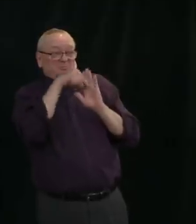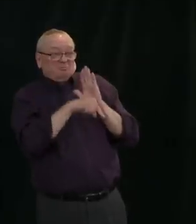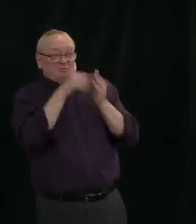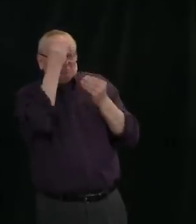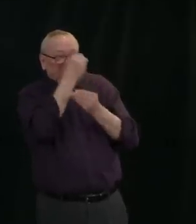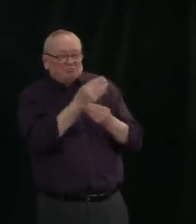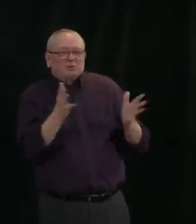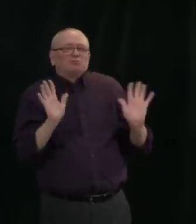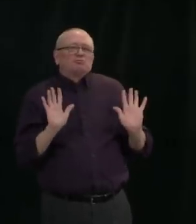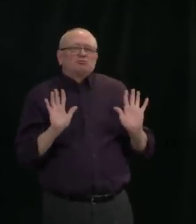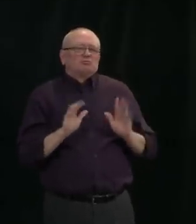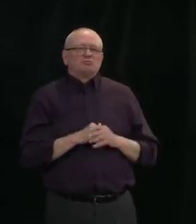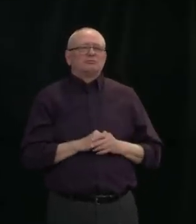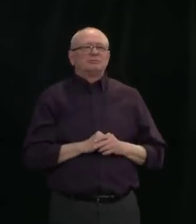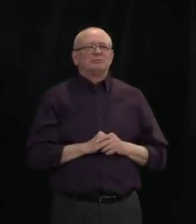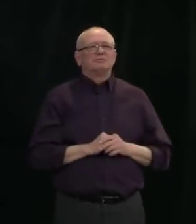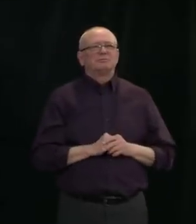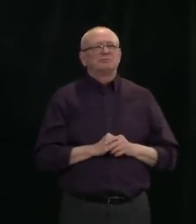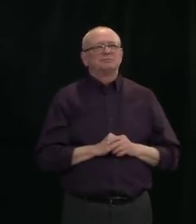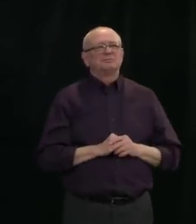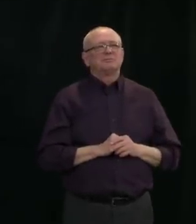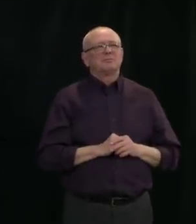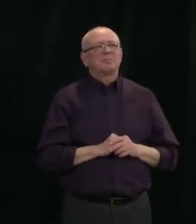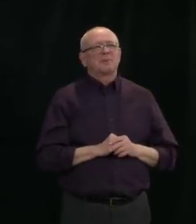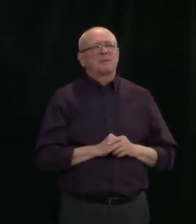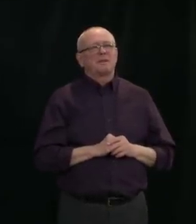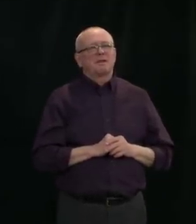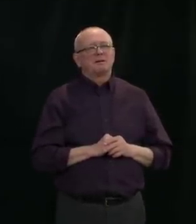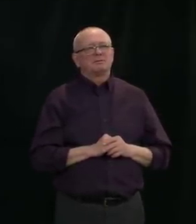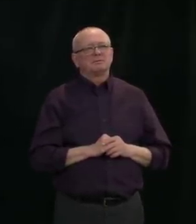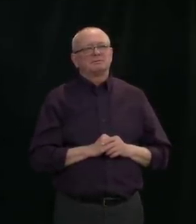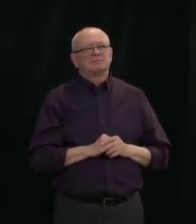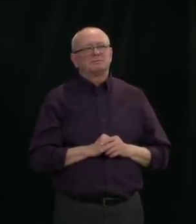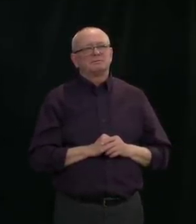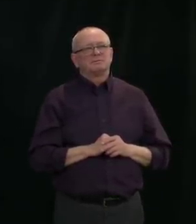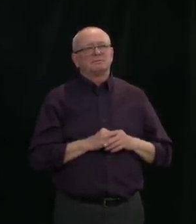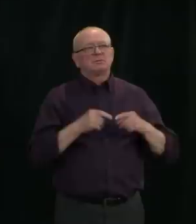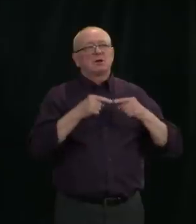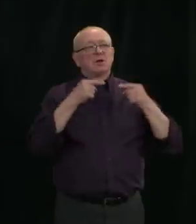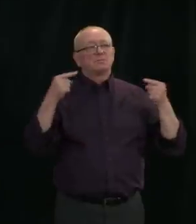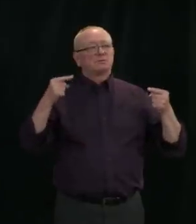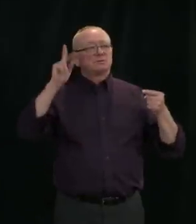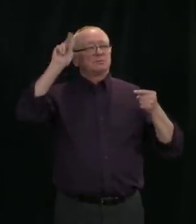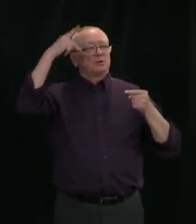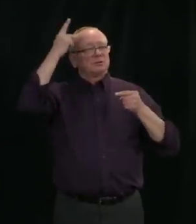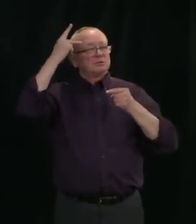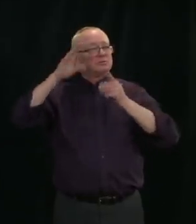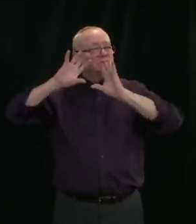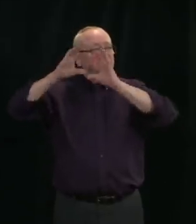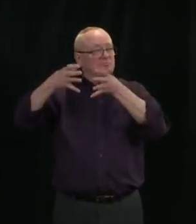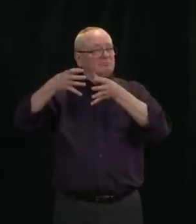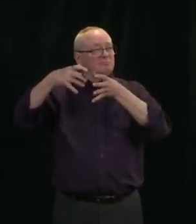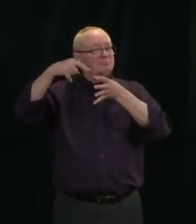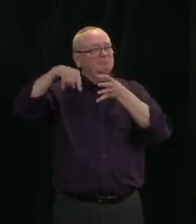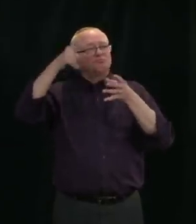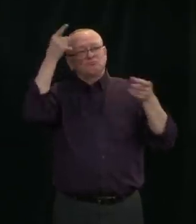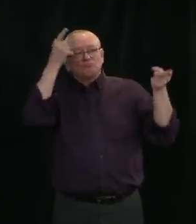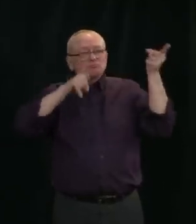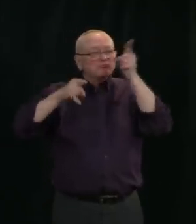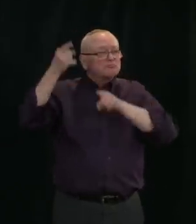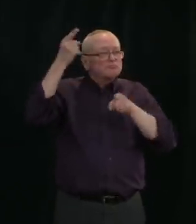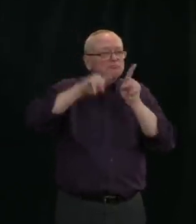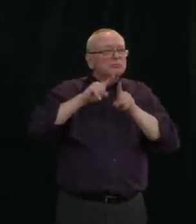an understanding with the opposition in the Alberta legislature to sit on a limited basis for,